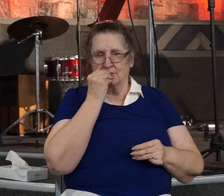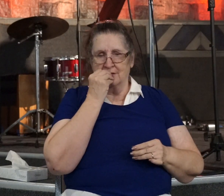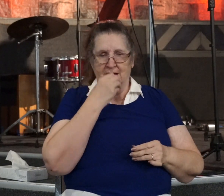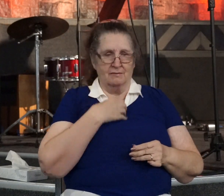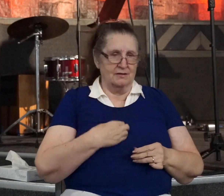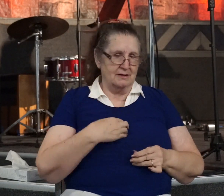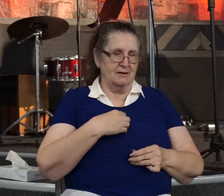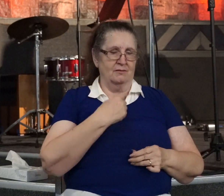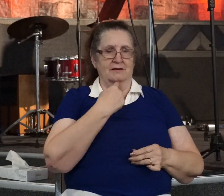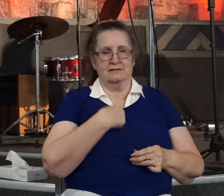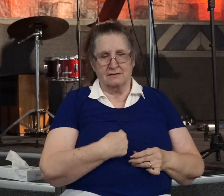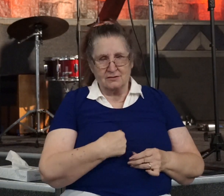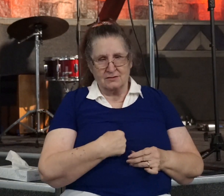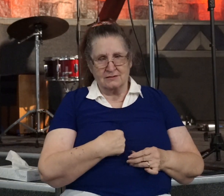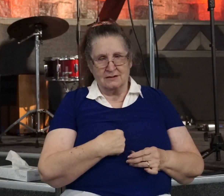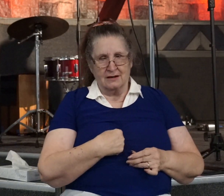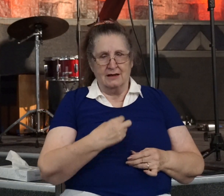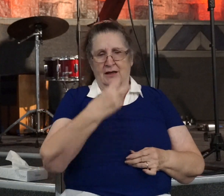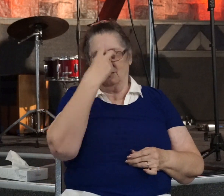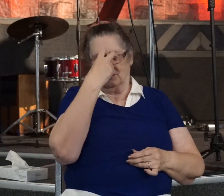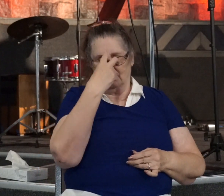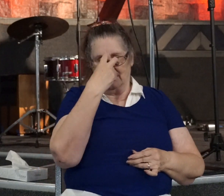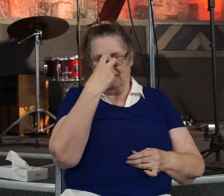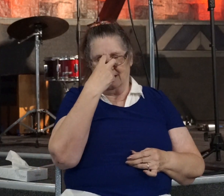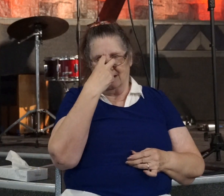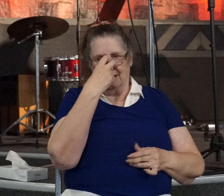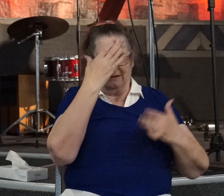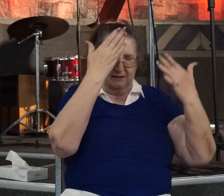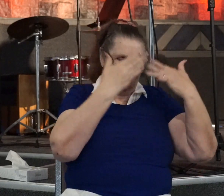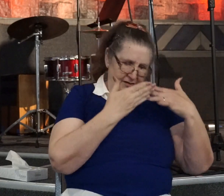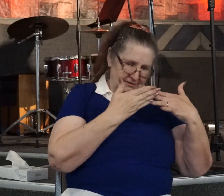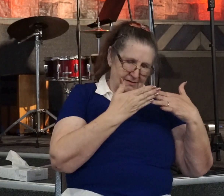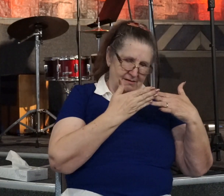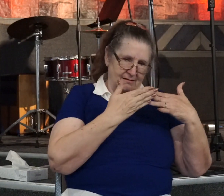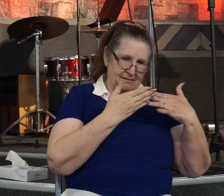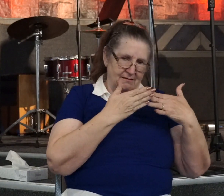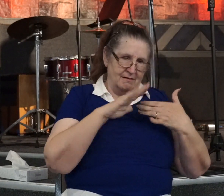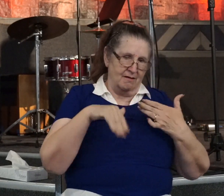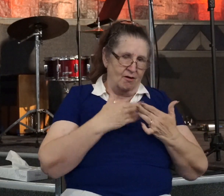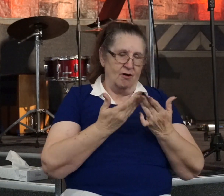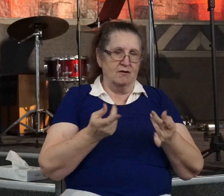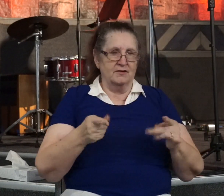was thirsty. He was blind. He was in the dark with all this going on in his mind.